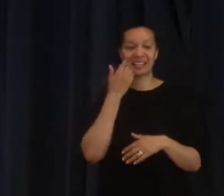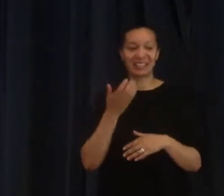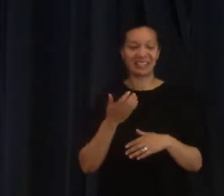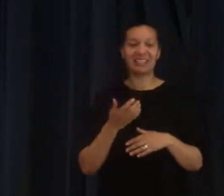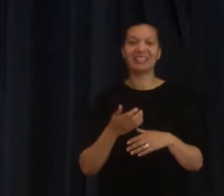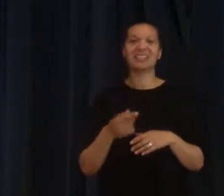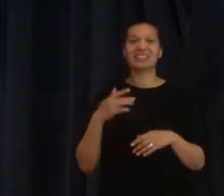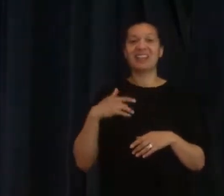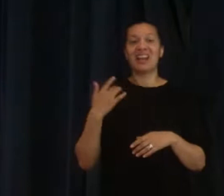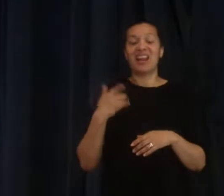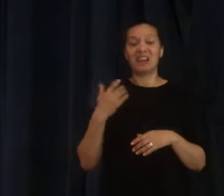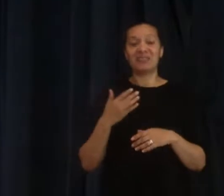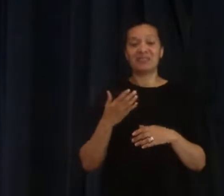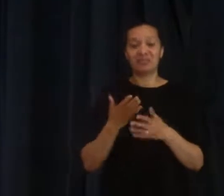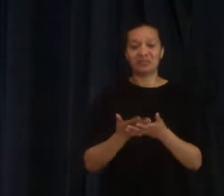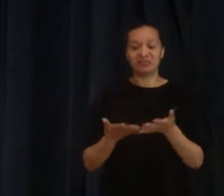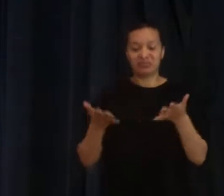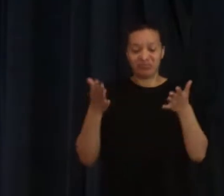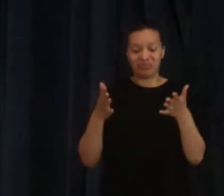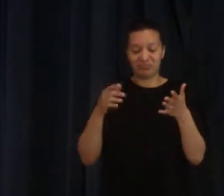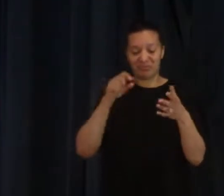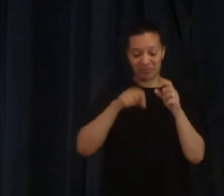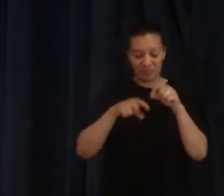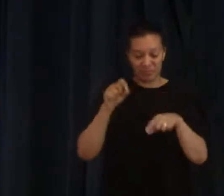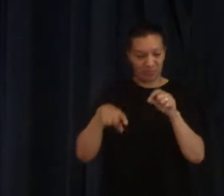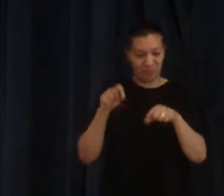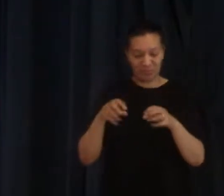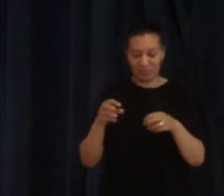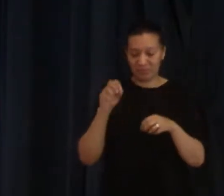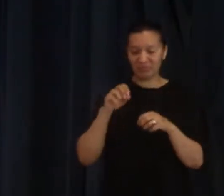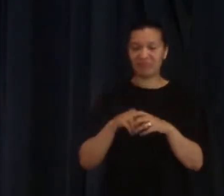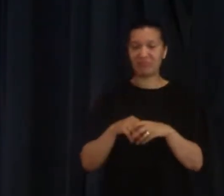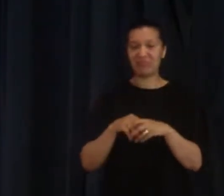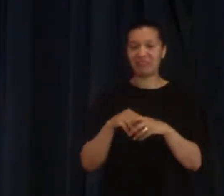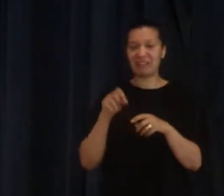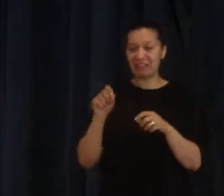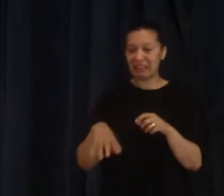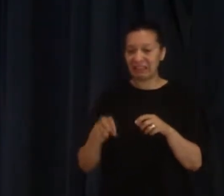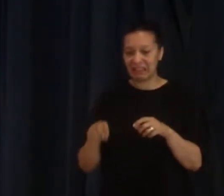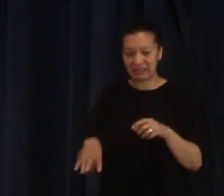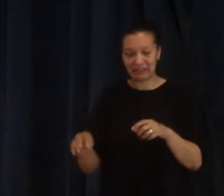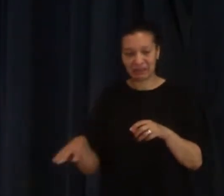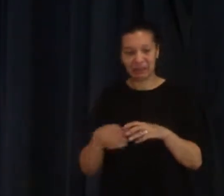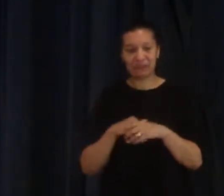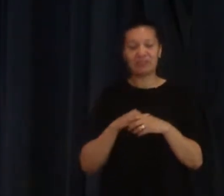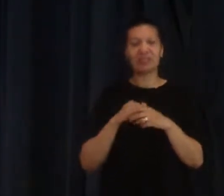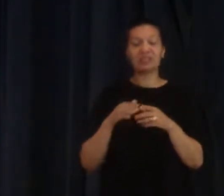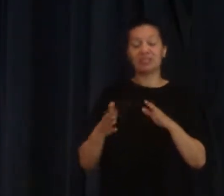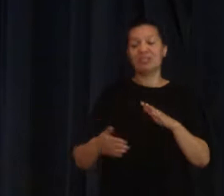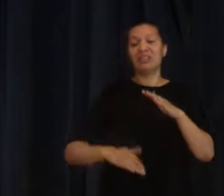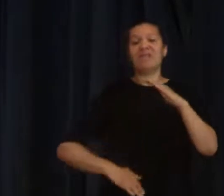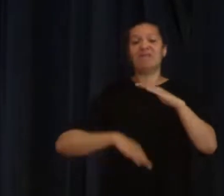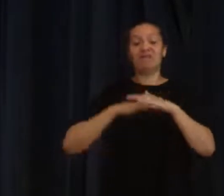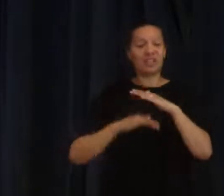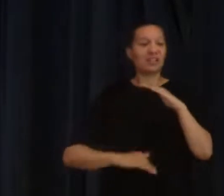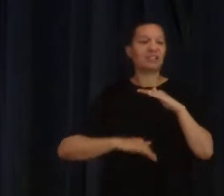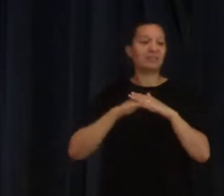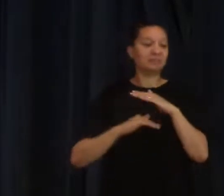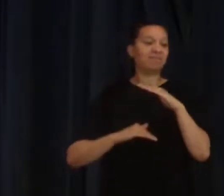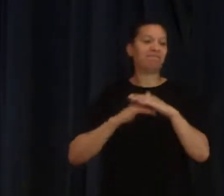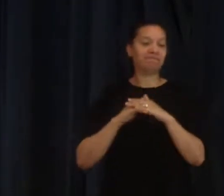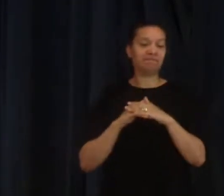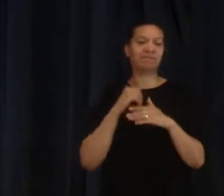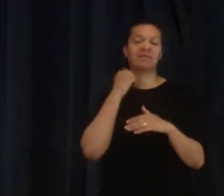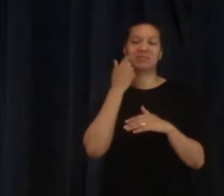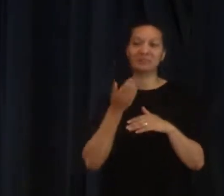we need to be continually filled with the Holy